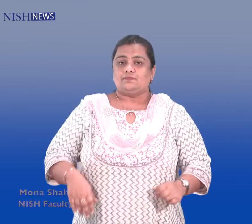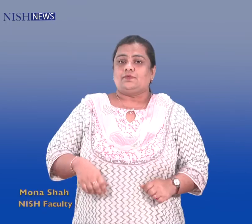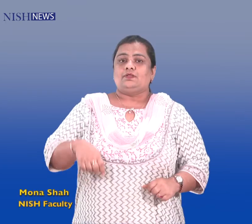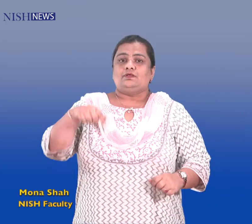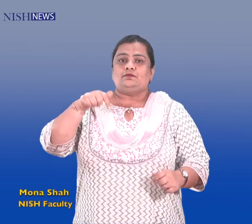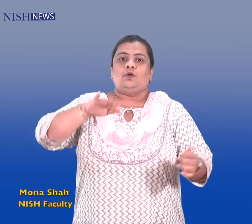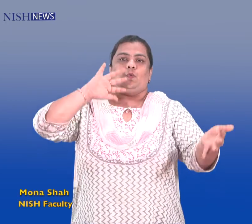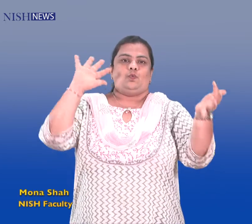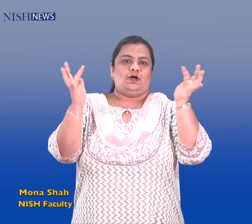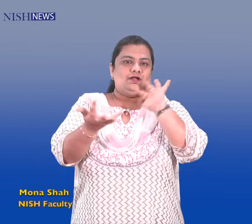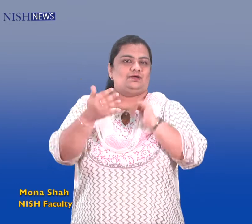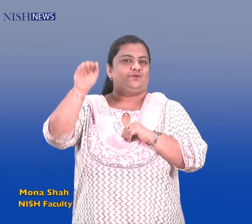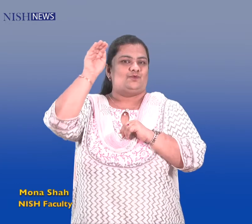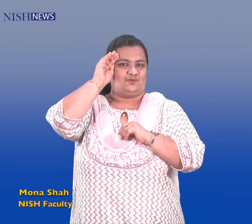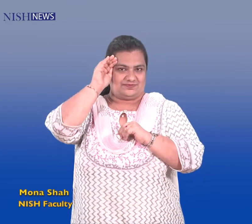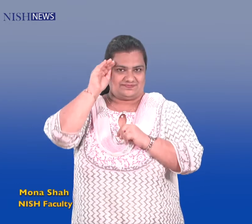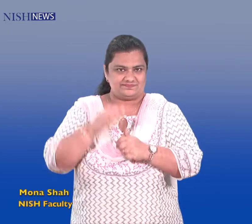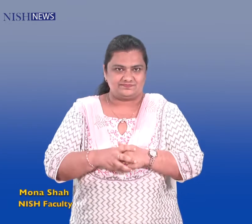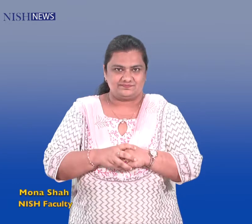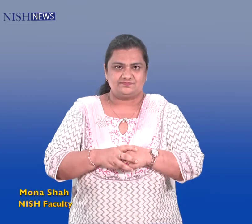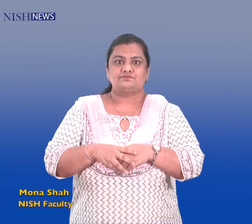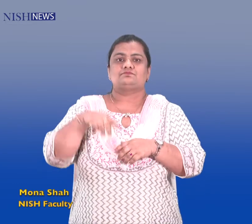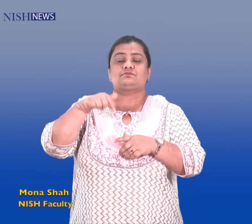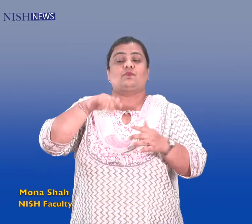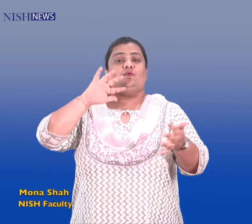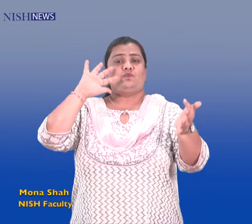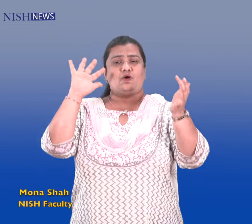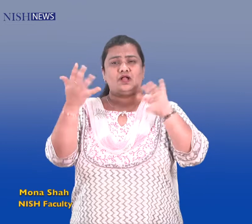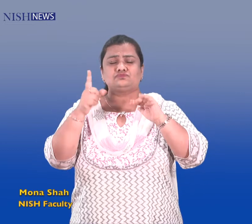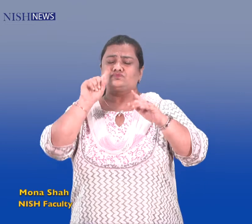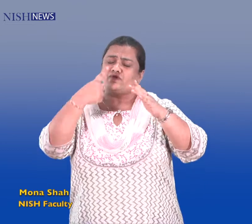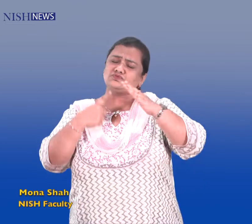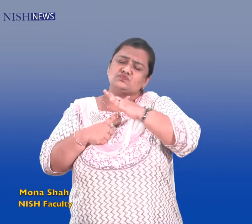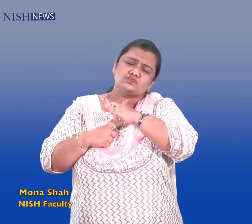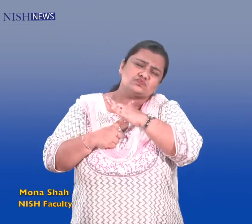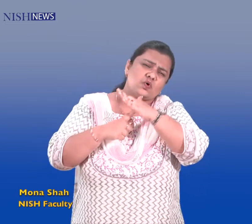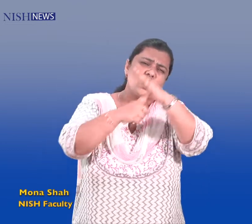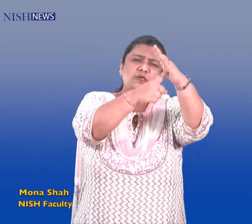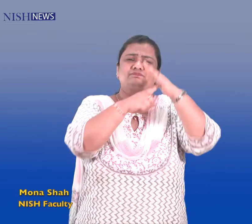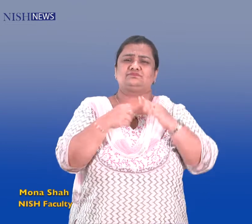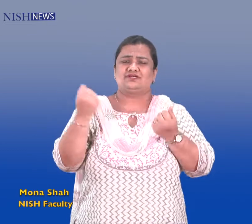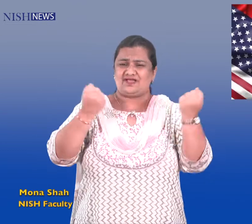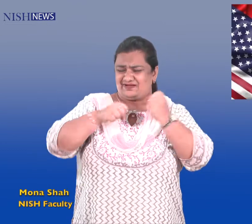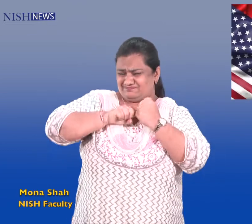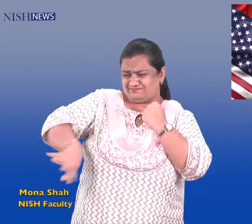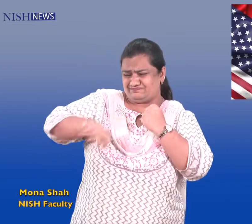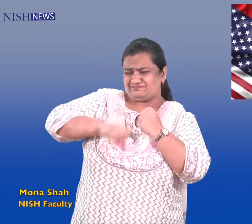Over to international news. The world's top two carbon polluters, China and the United States,